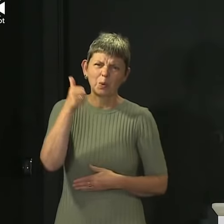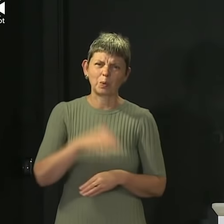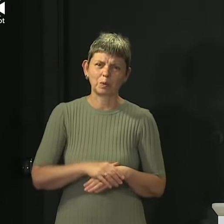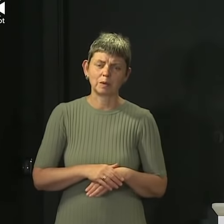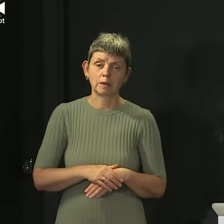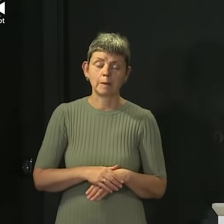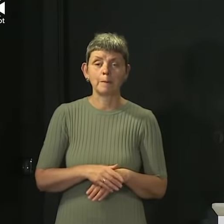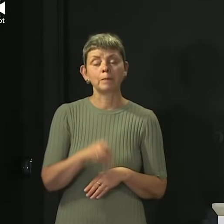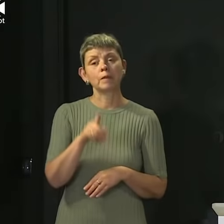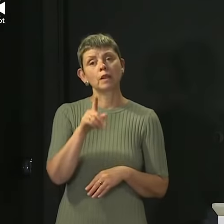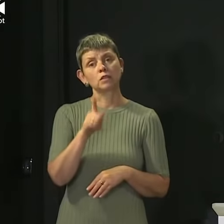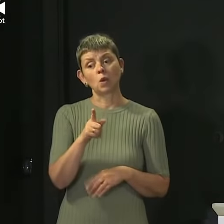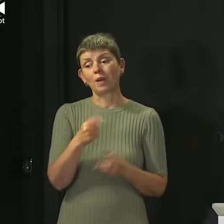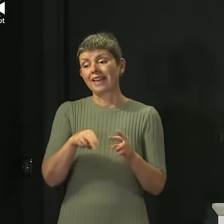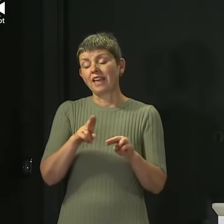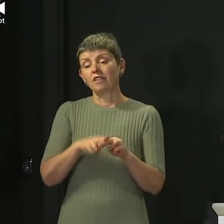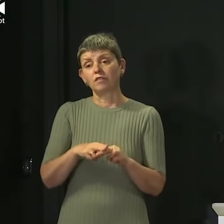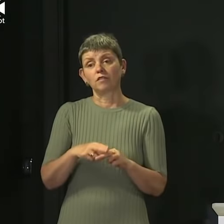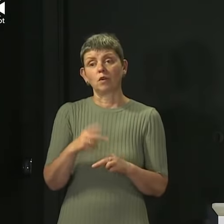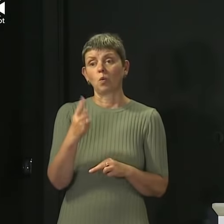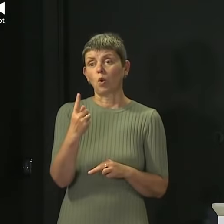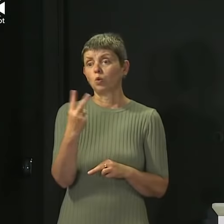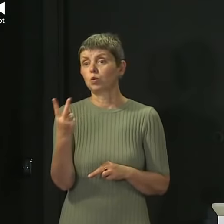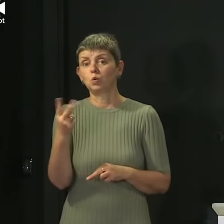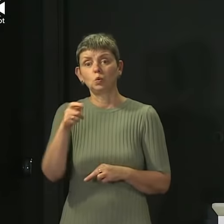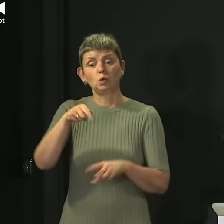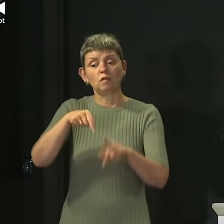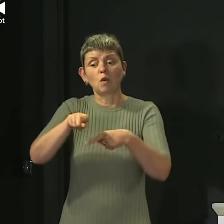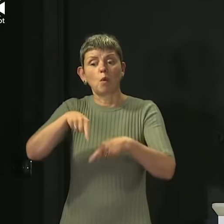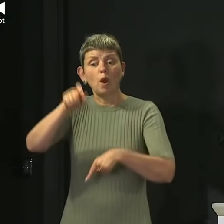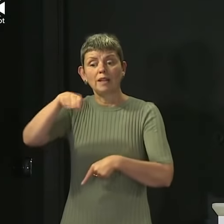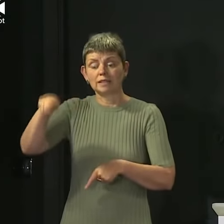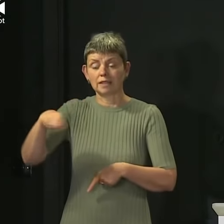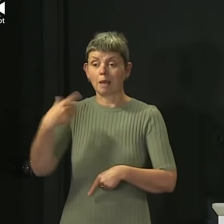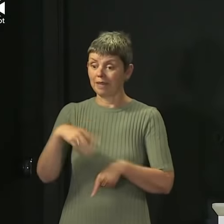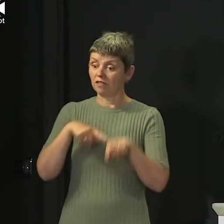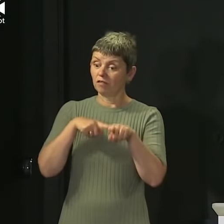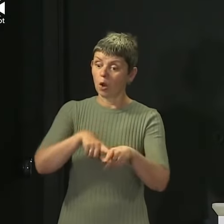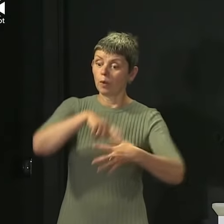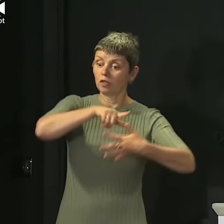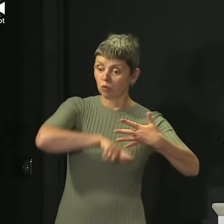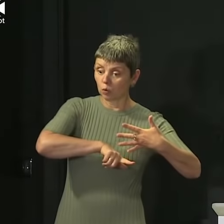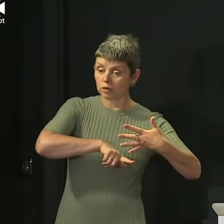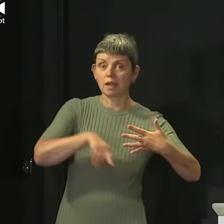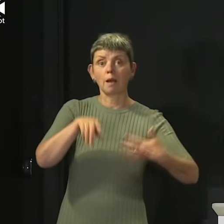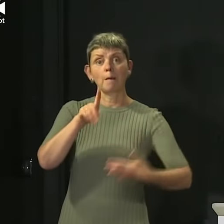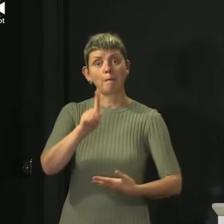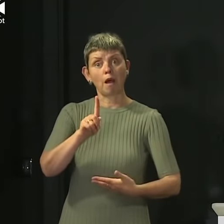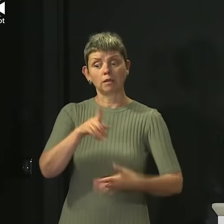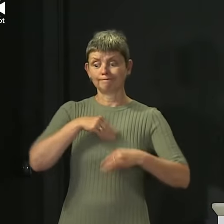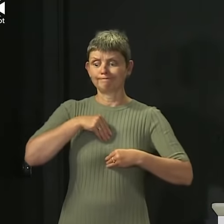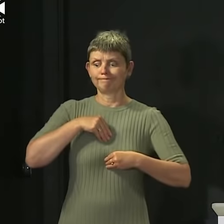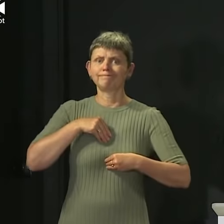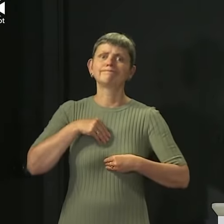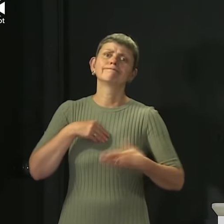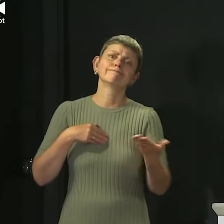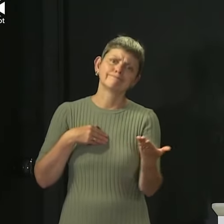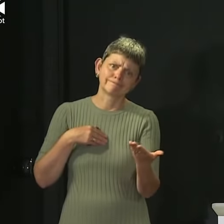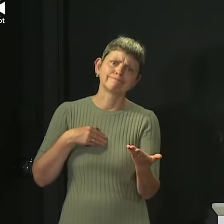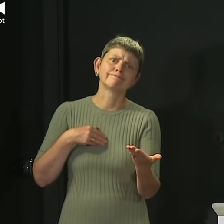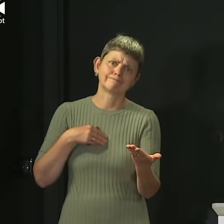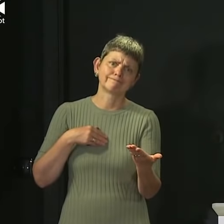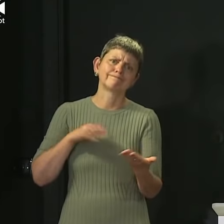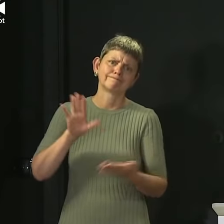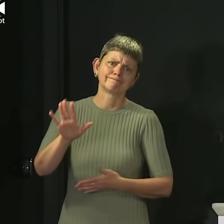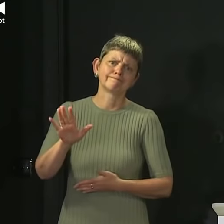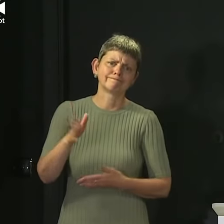situation where a couple of football players had got it, you know, despite their best efforts to comply with everything, I would have nothing but sympathy for them.